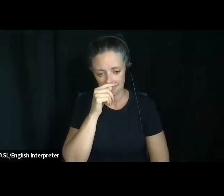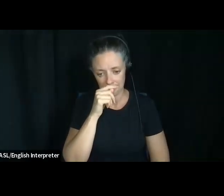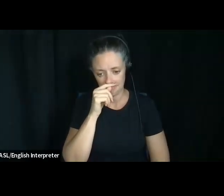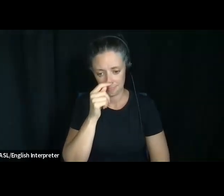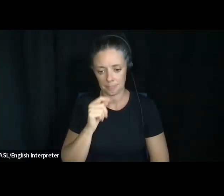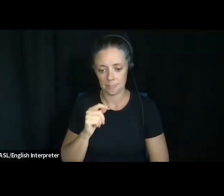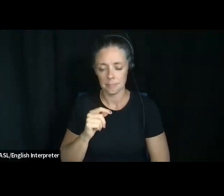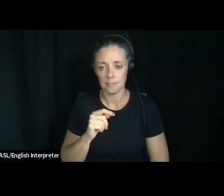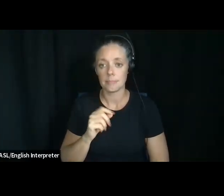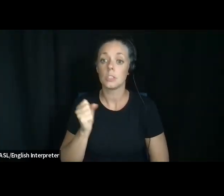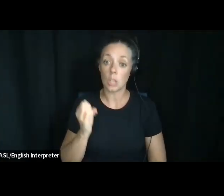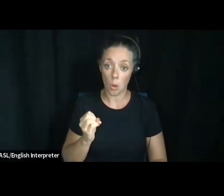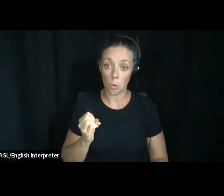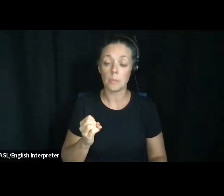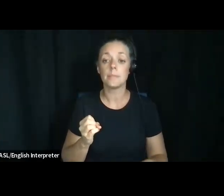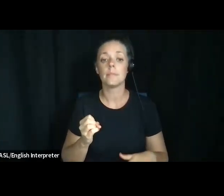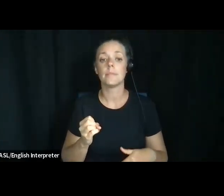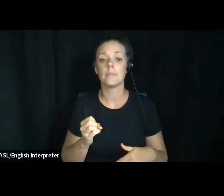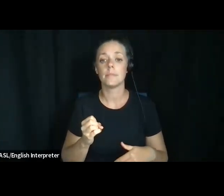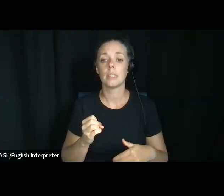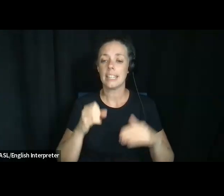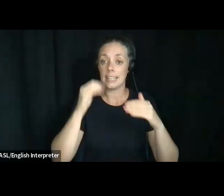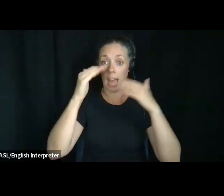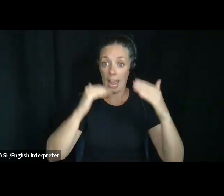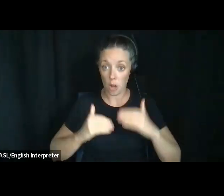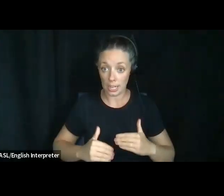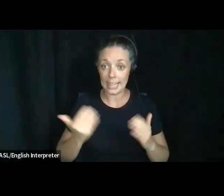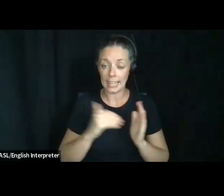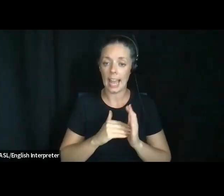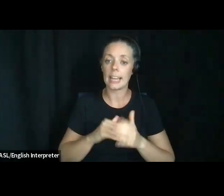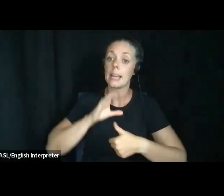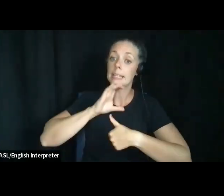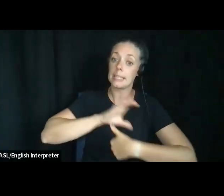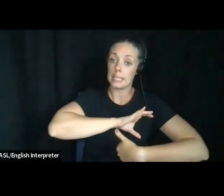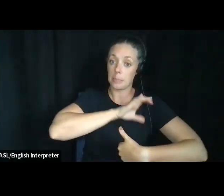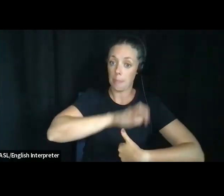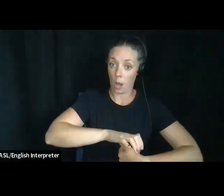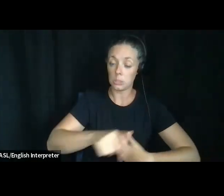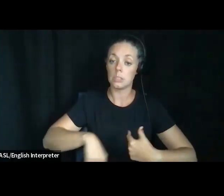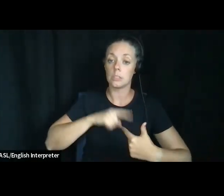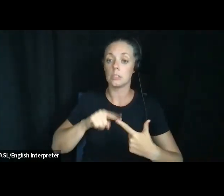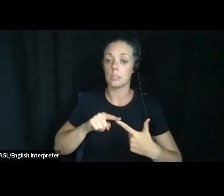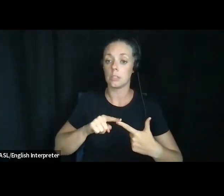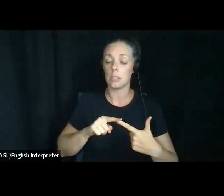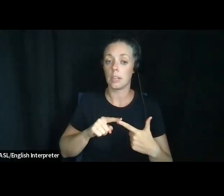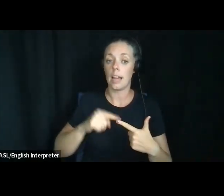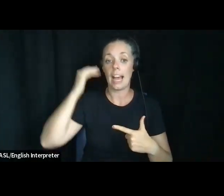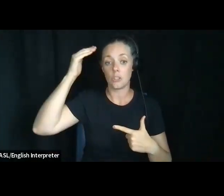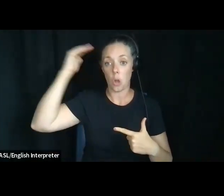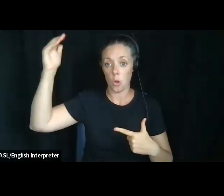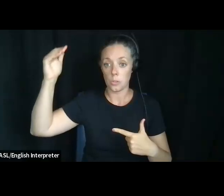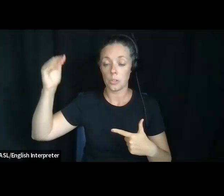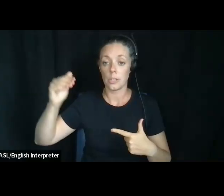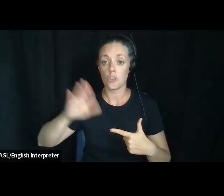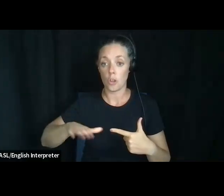so, uh, we're going through the hierarchy again. First, it's my spouse. Um, and yeah, court, um,